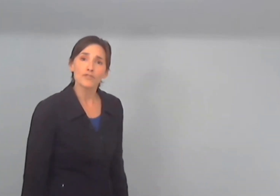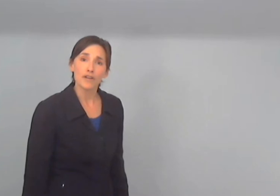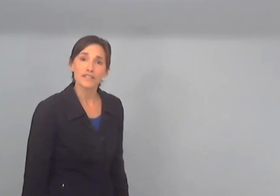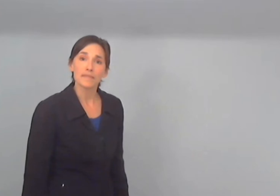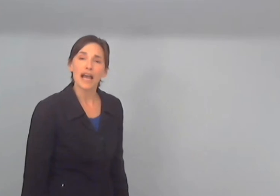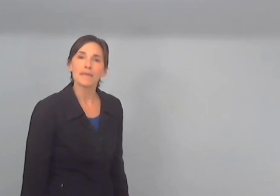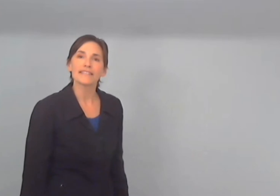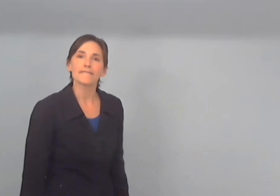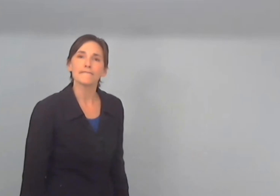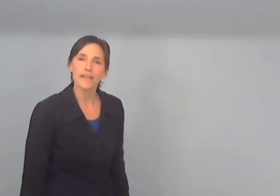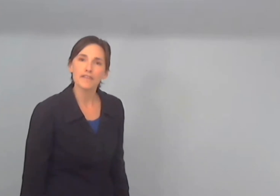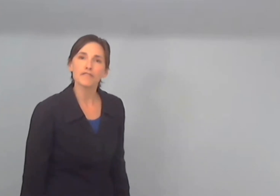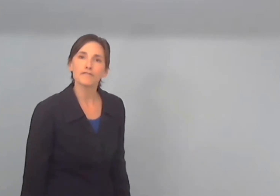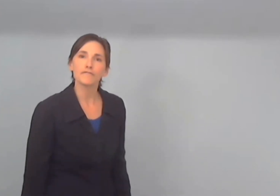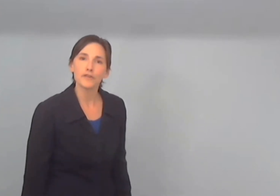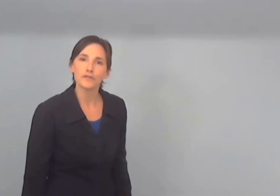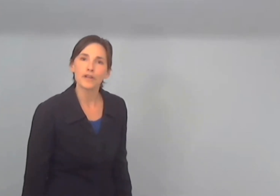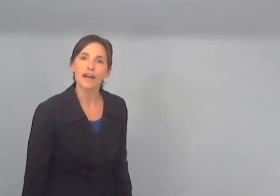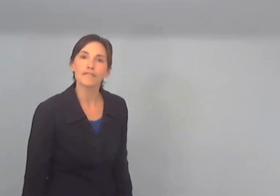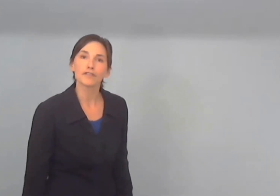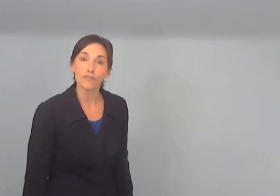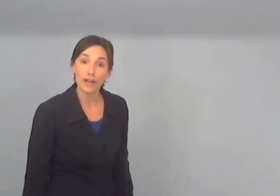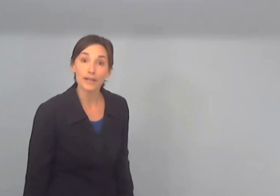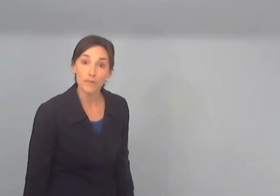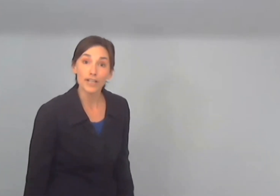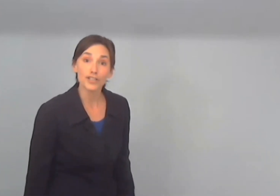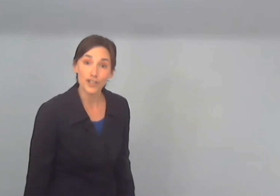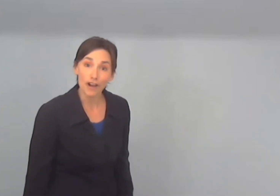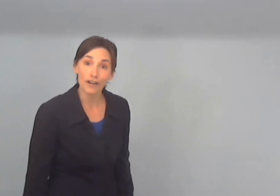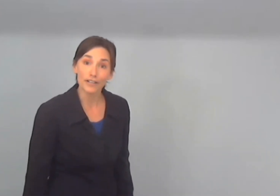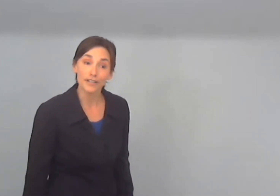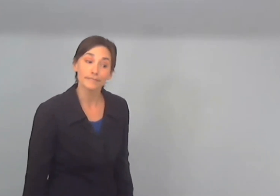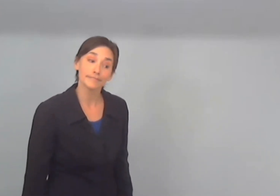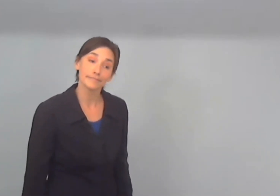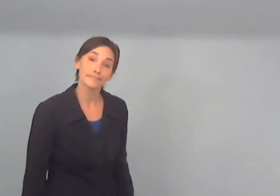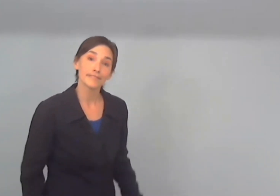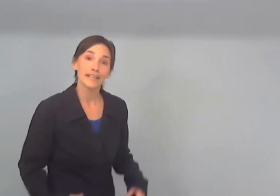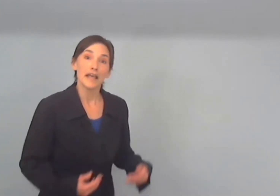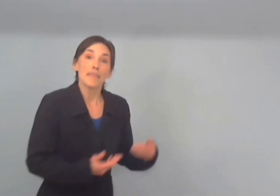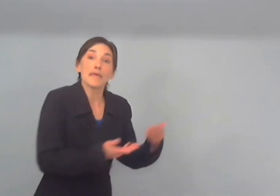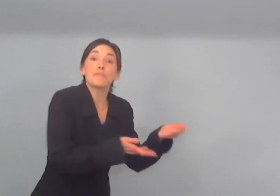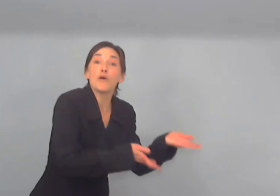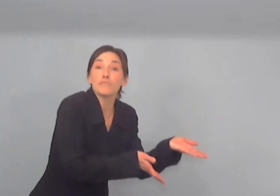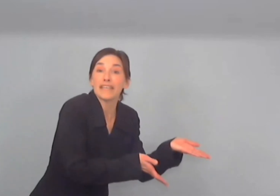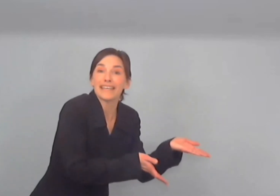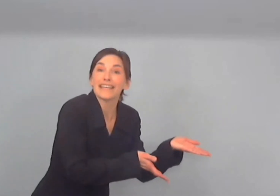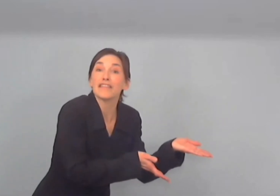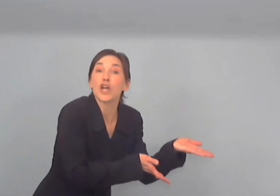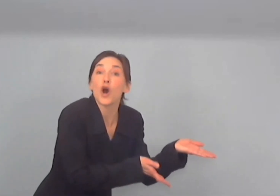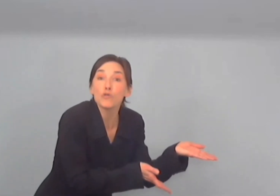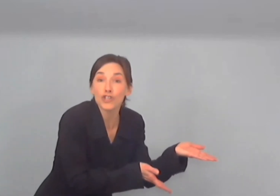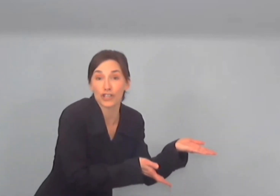dressed me up as the favorite food of the great white shark then put me in the ocean